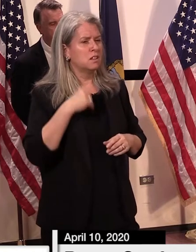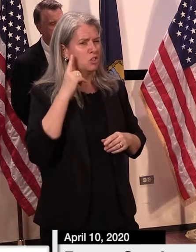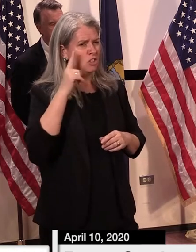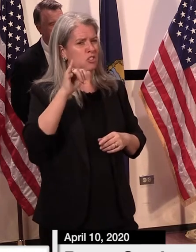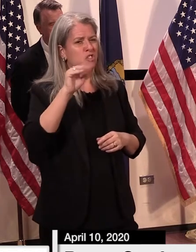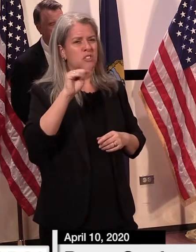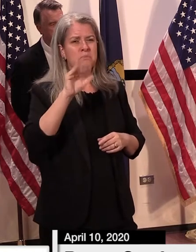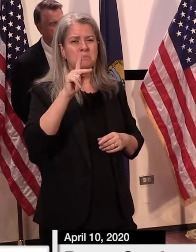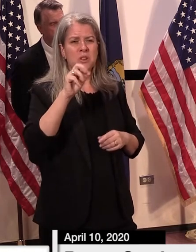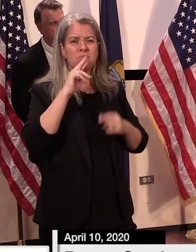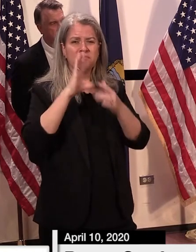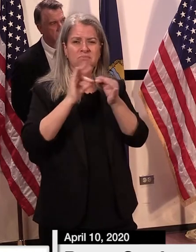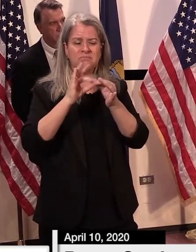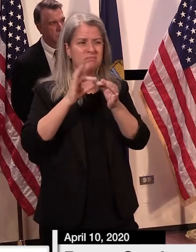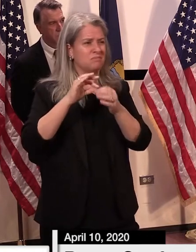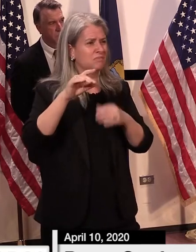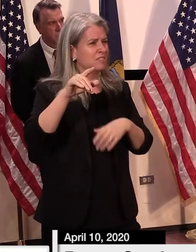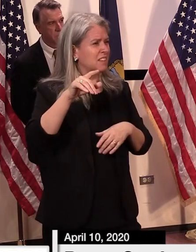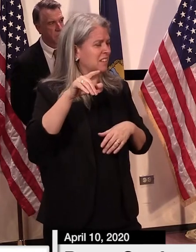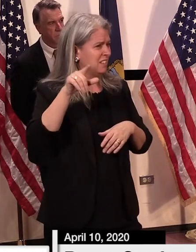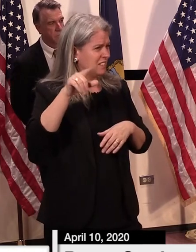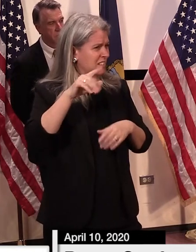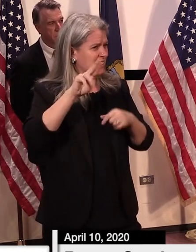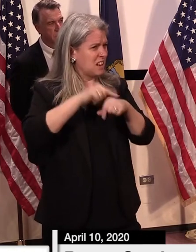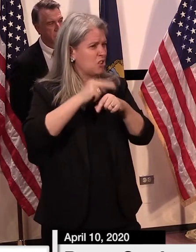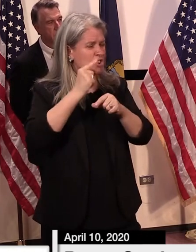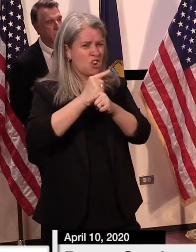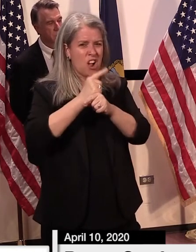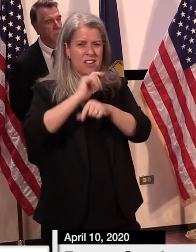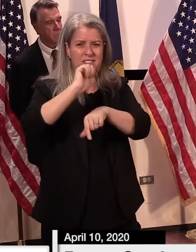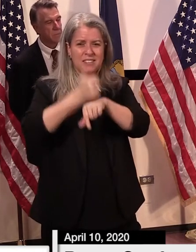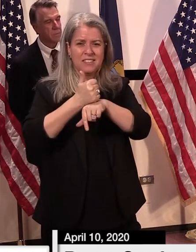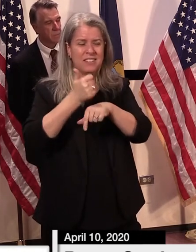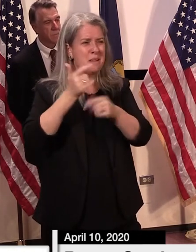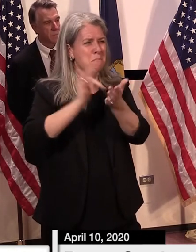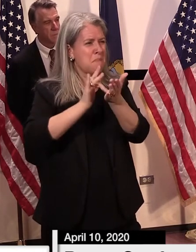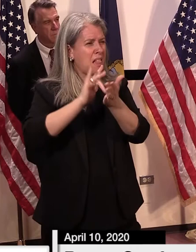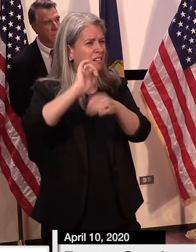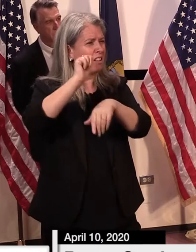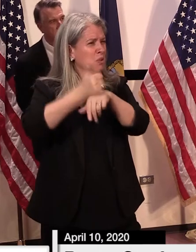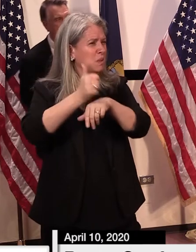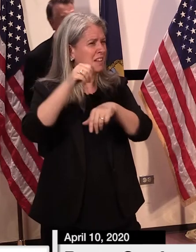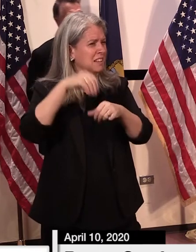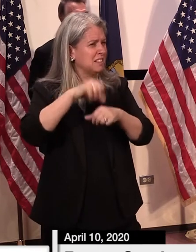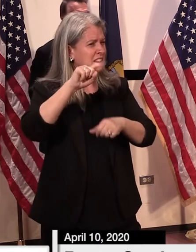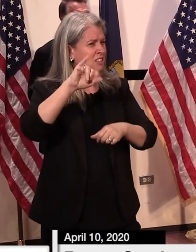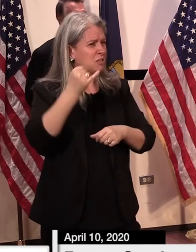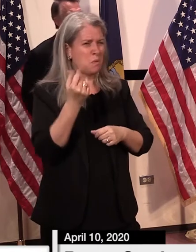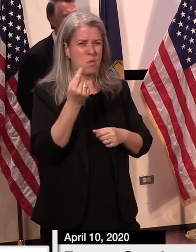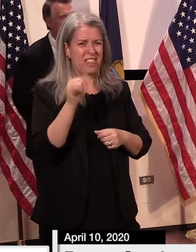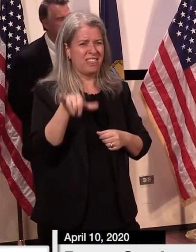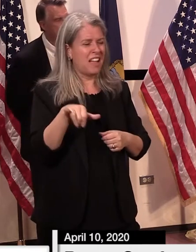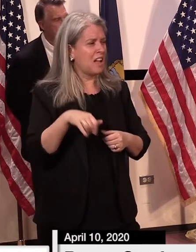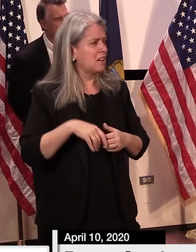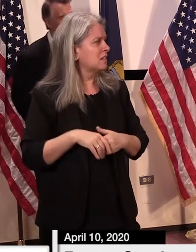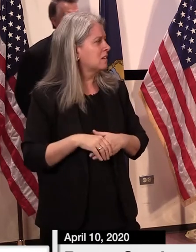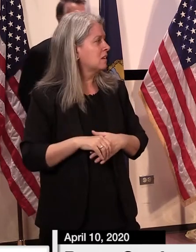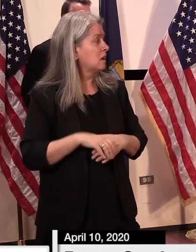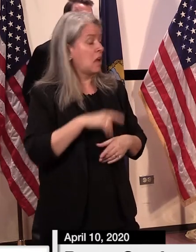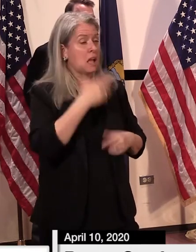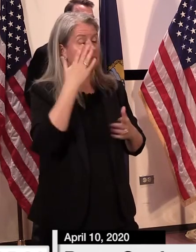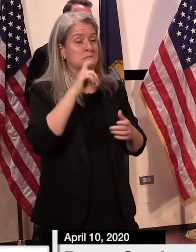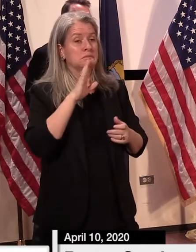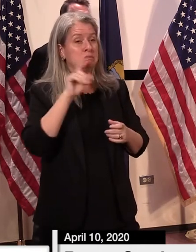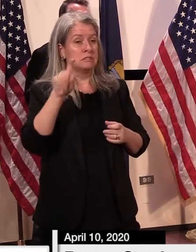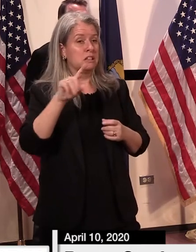talking about the national guard building some kind of medical unit at st johnsbury what is that about that you're going to have to